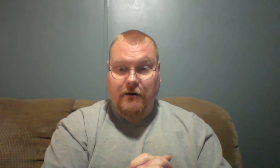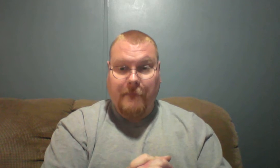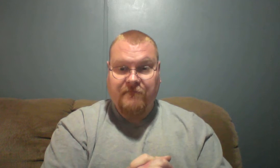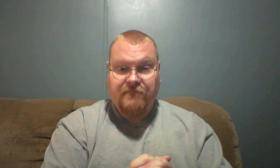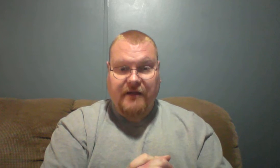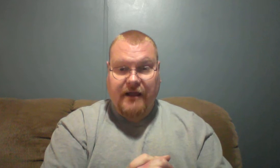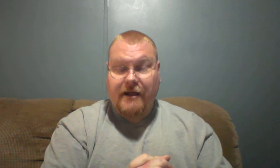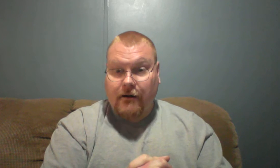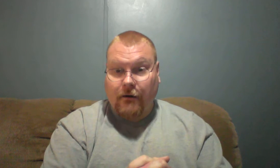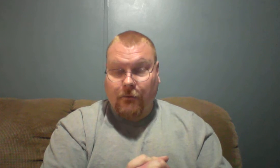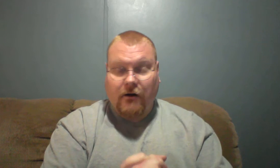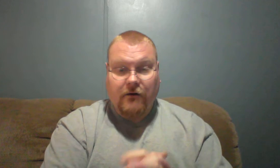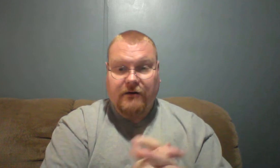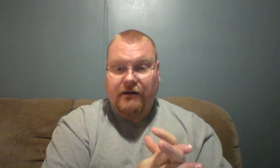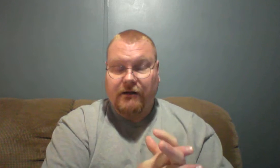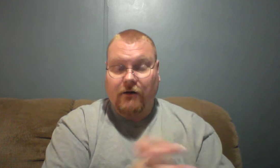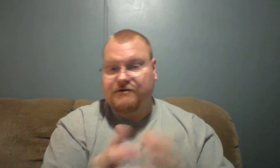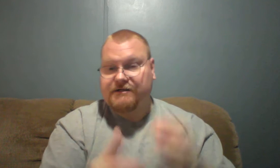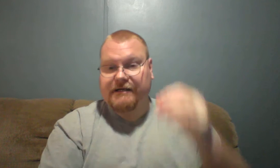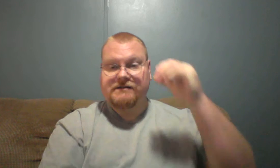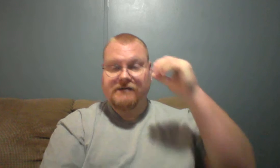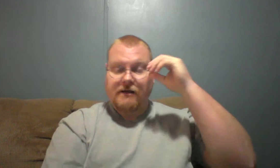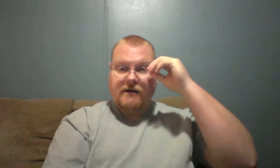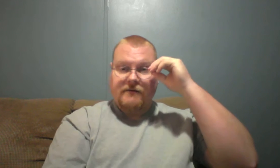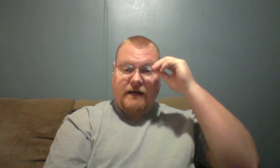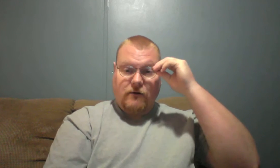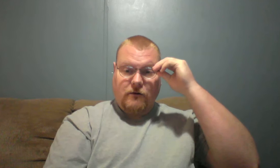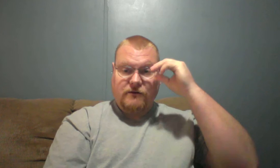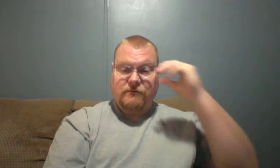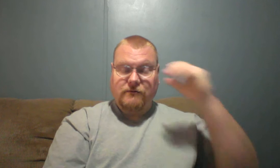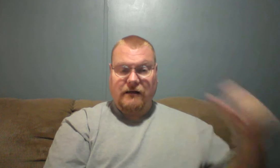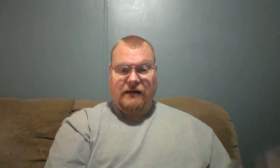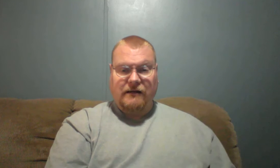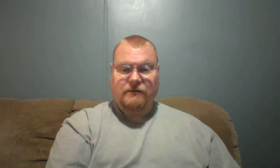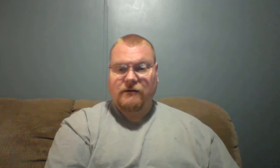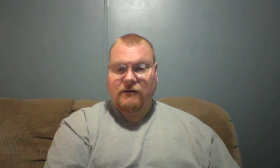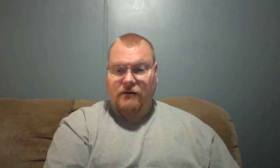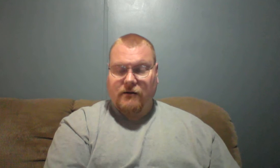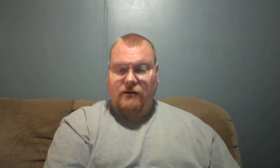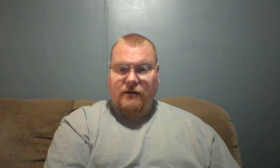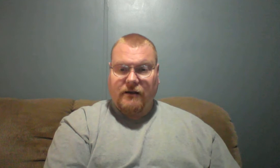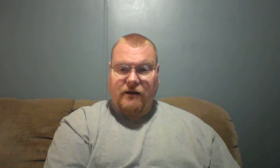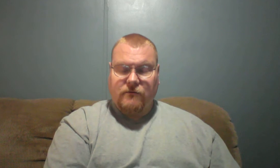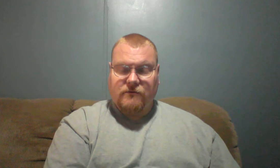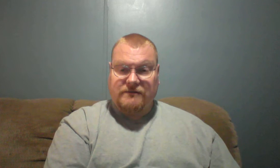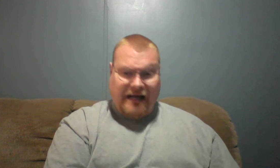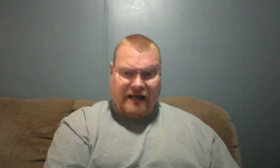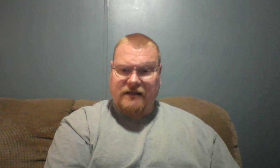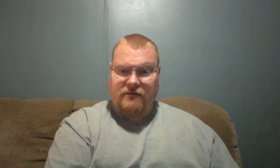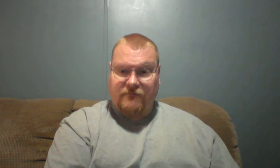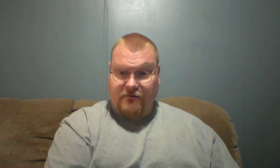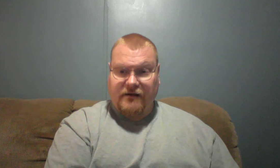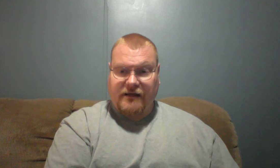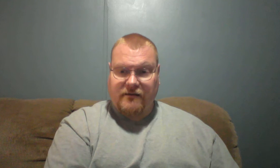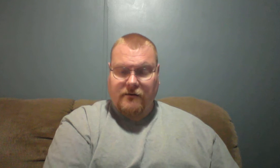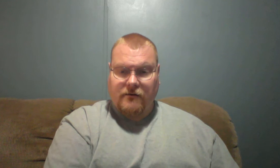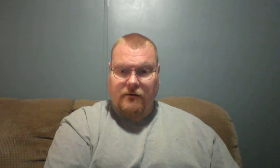and abroad, overseas that are, uh, you know, dying for the faith. Uh,